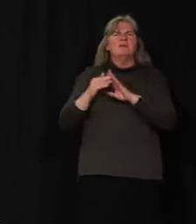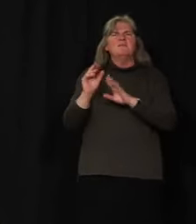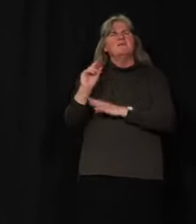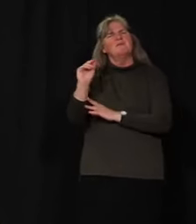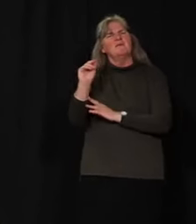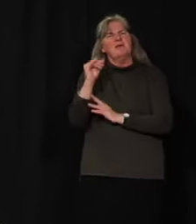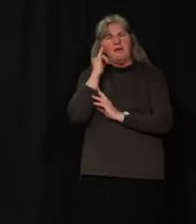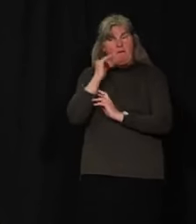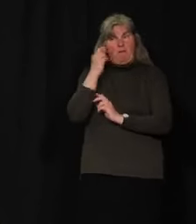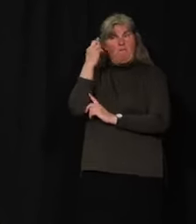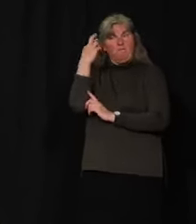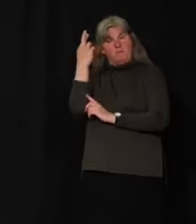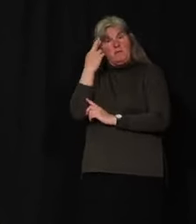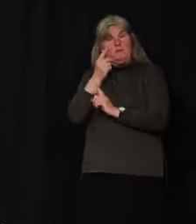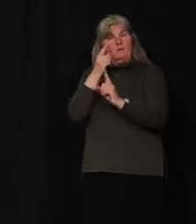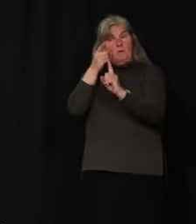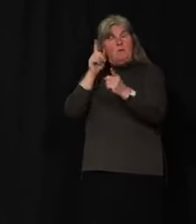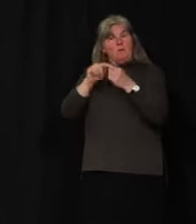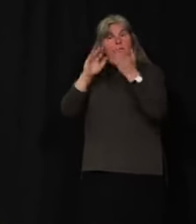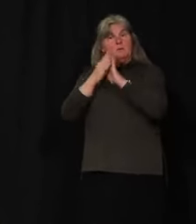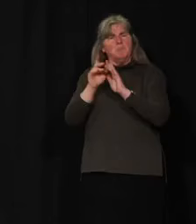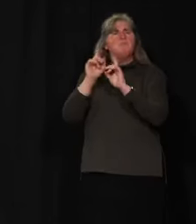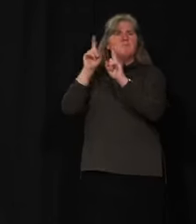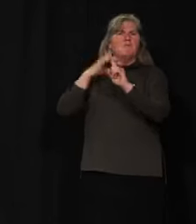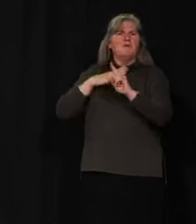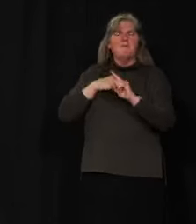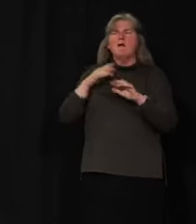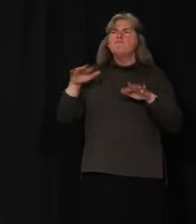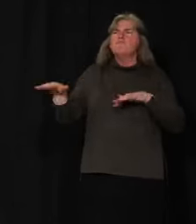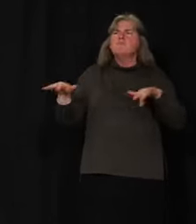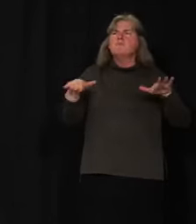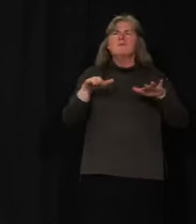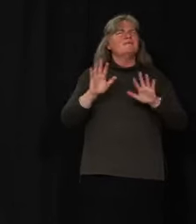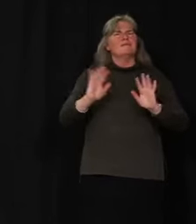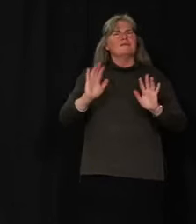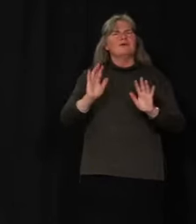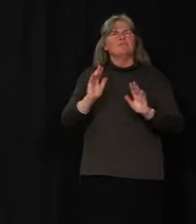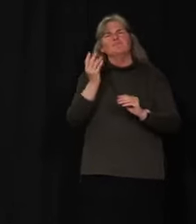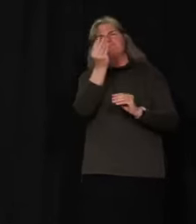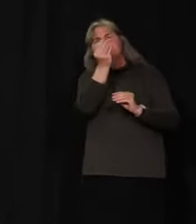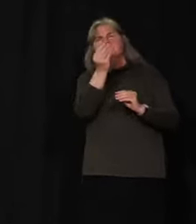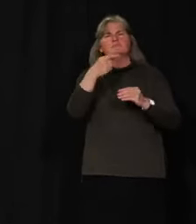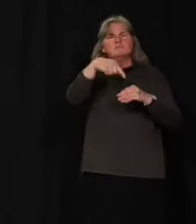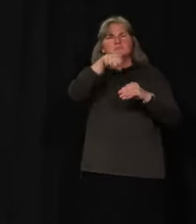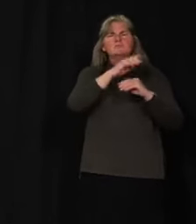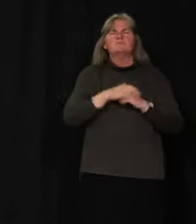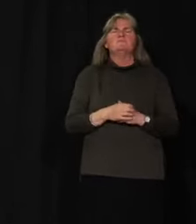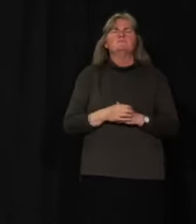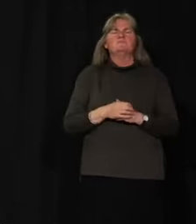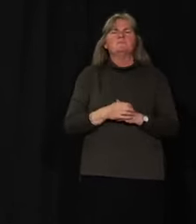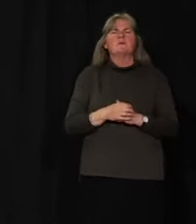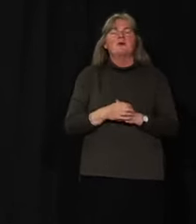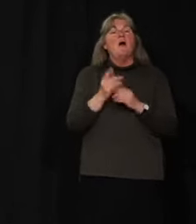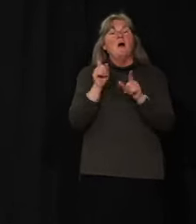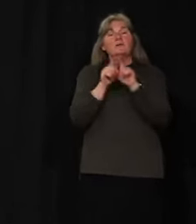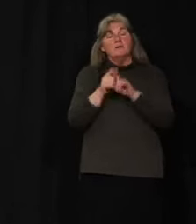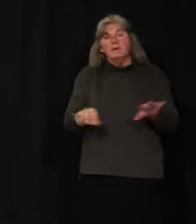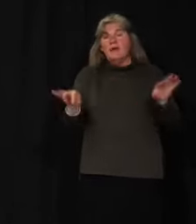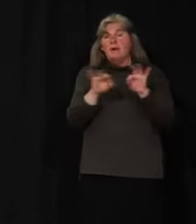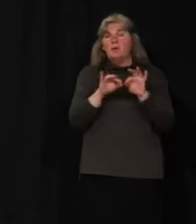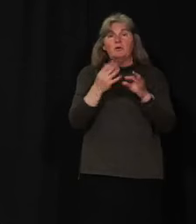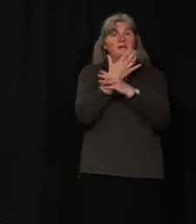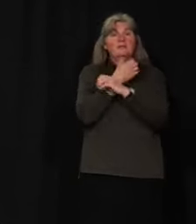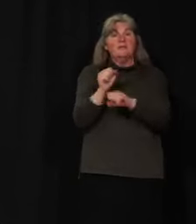have a specific purpose for being there. Most of all, continue to practice these six steps for